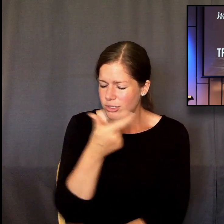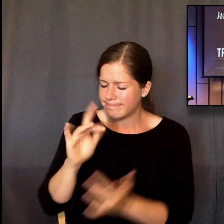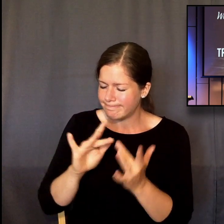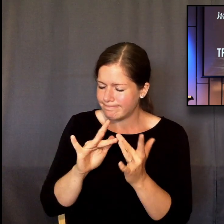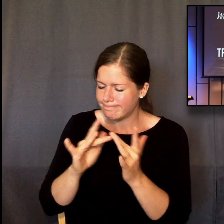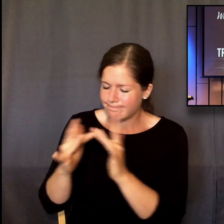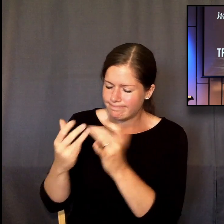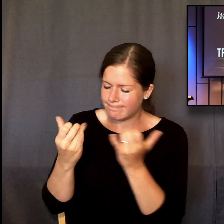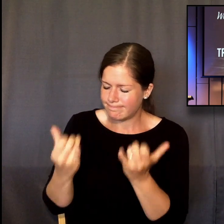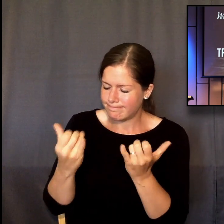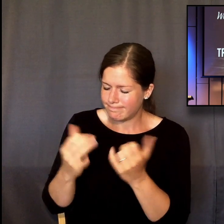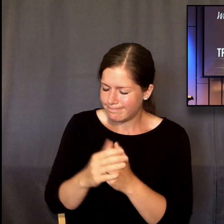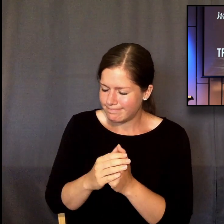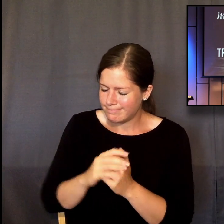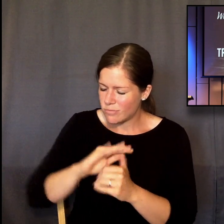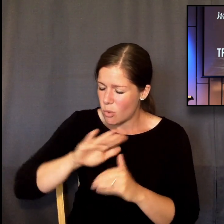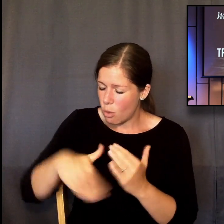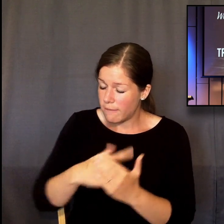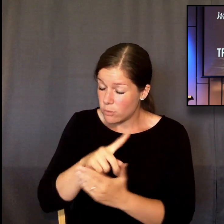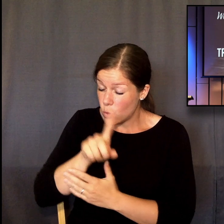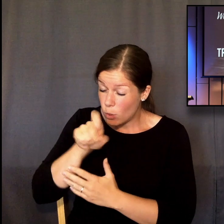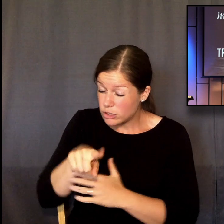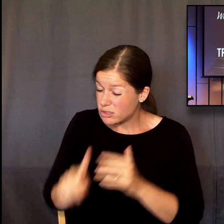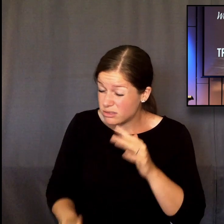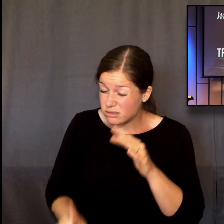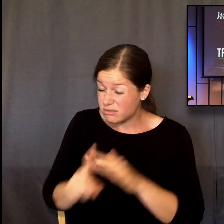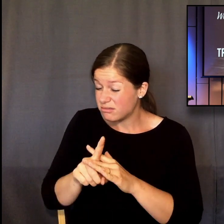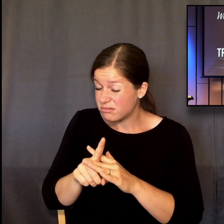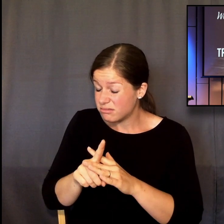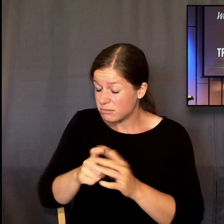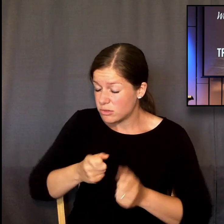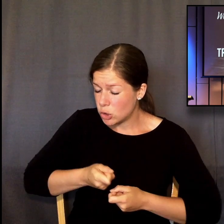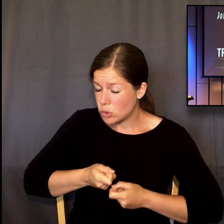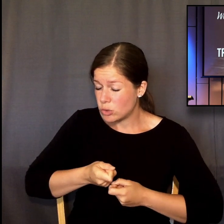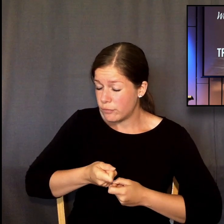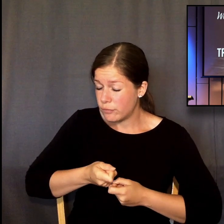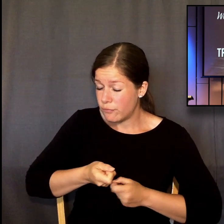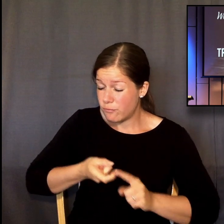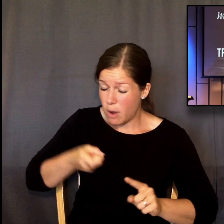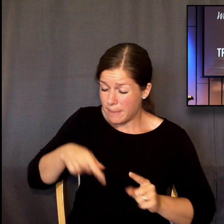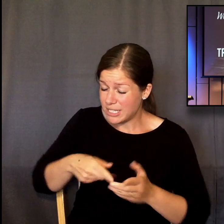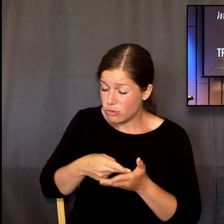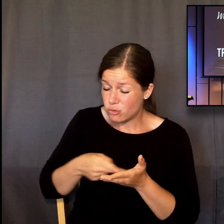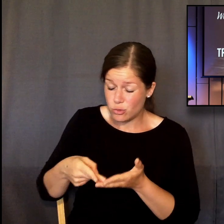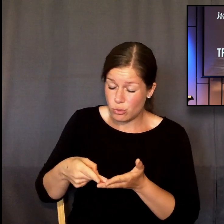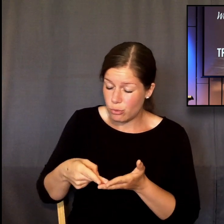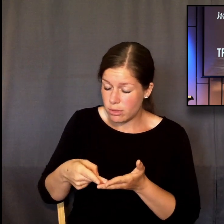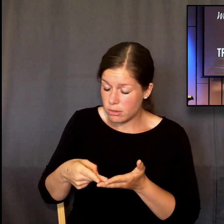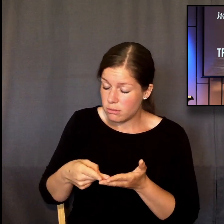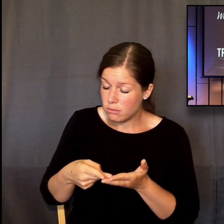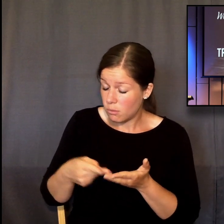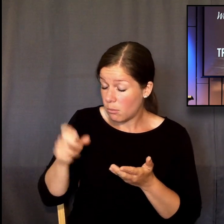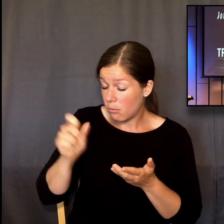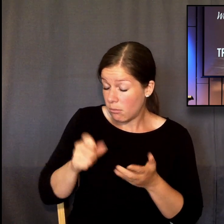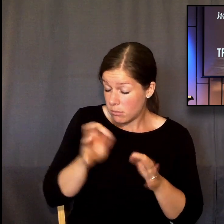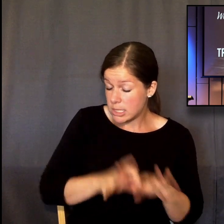That the questions that this truth causes, while important and significant,